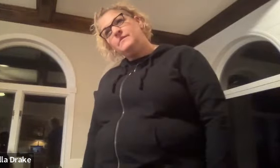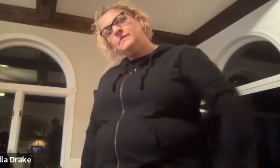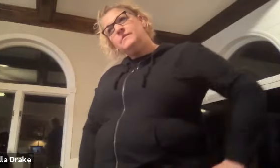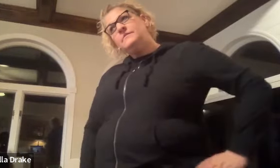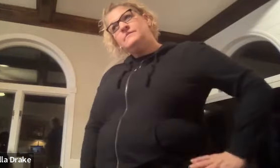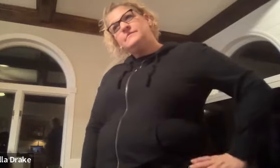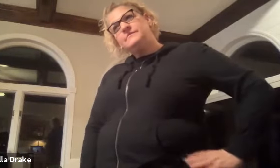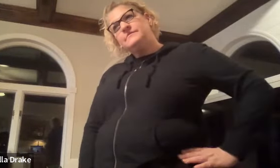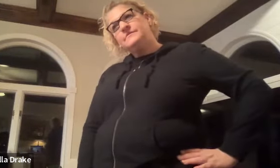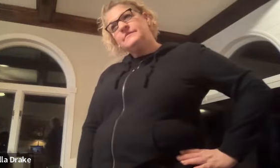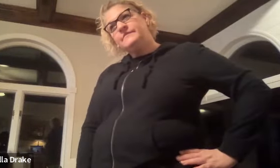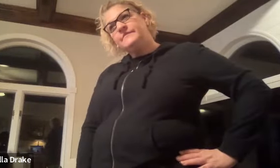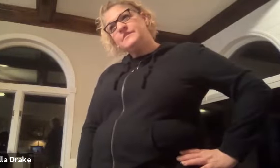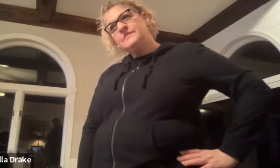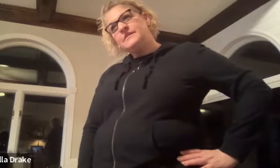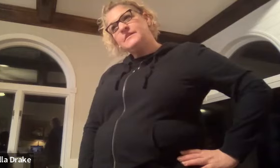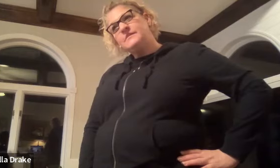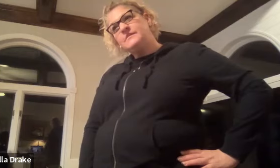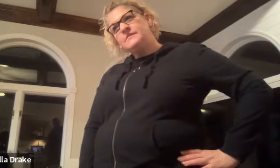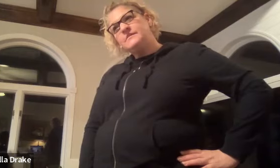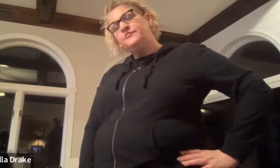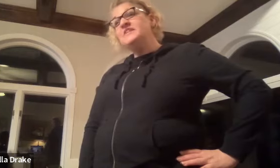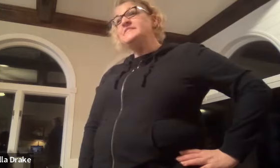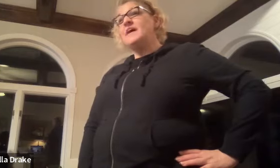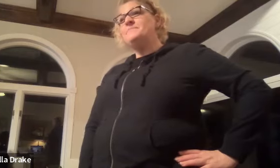how do you say free time free time